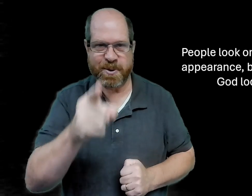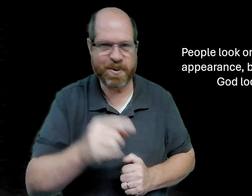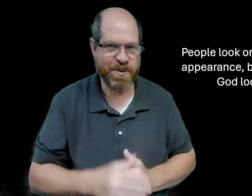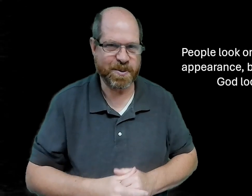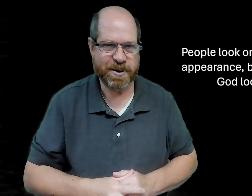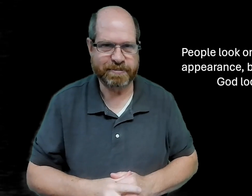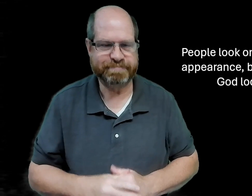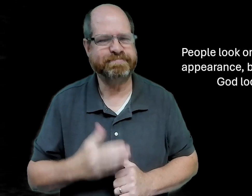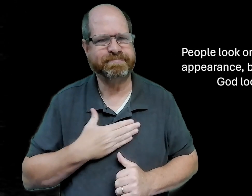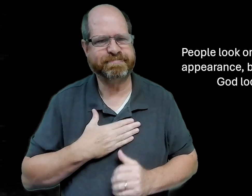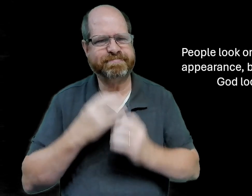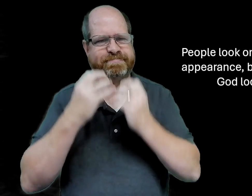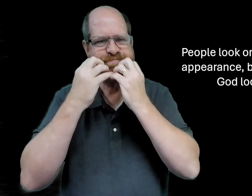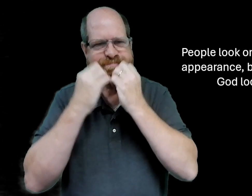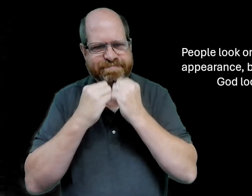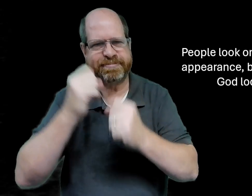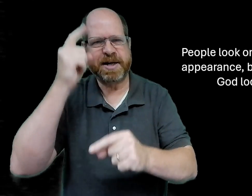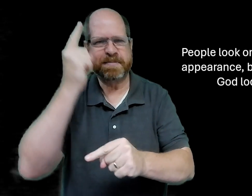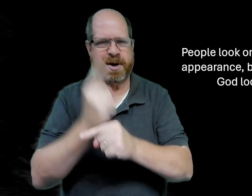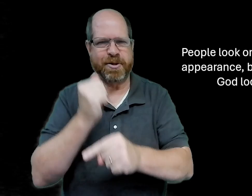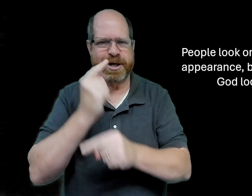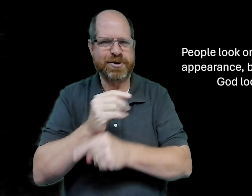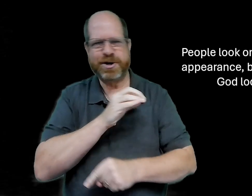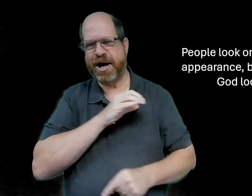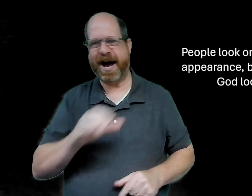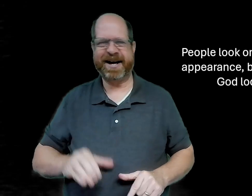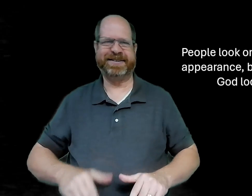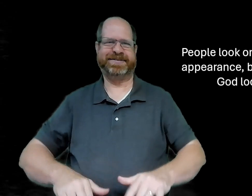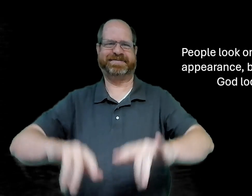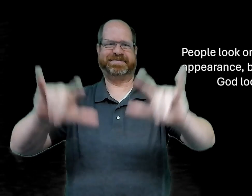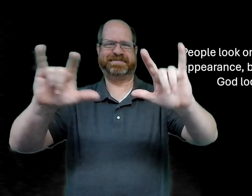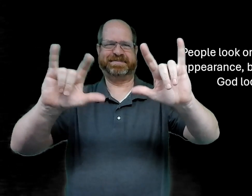you my precious brothers and sisters in christ bye